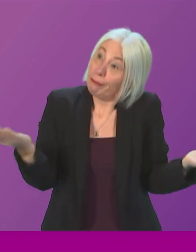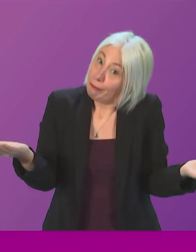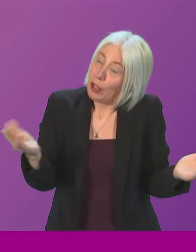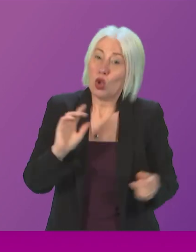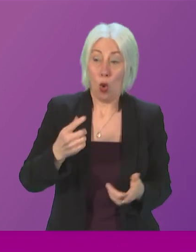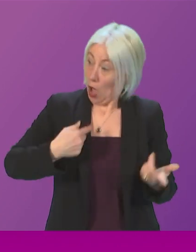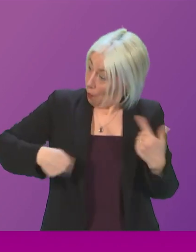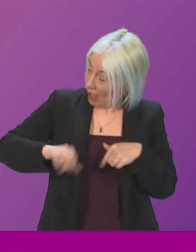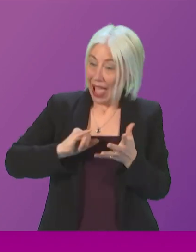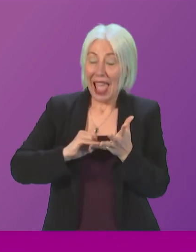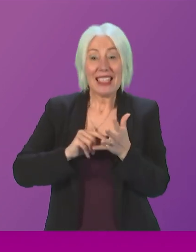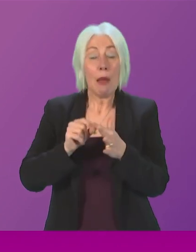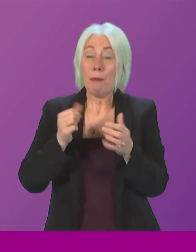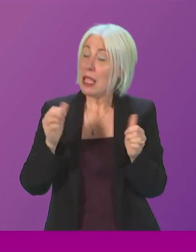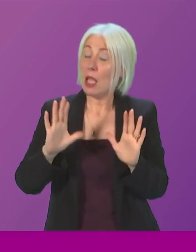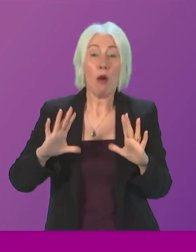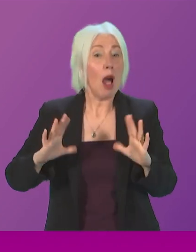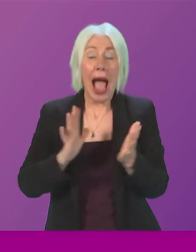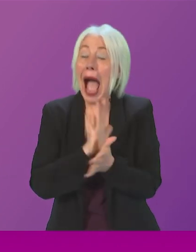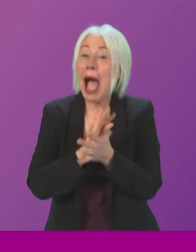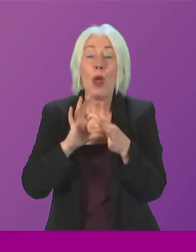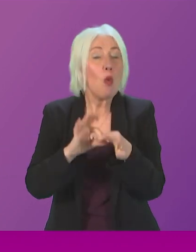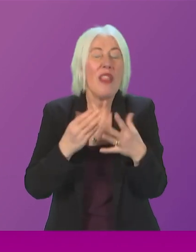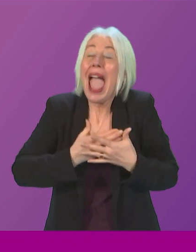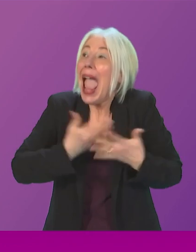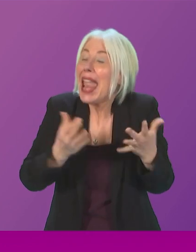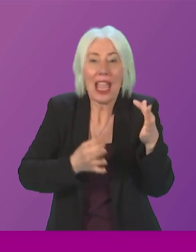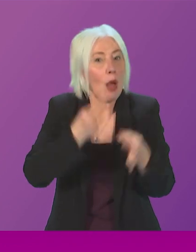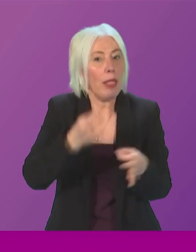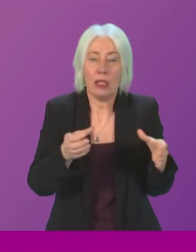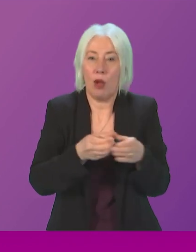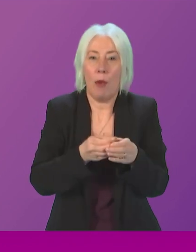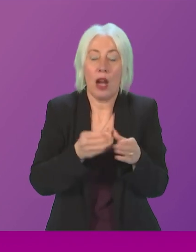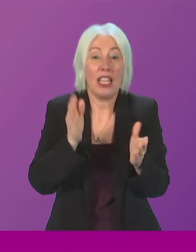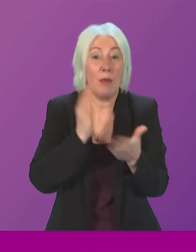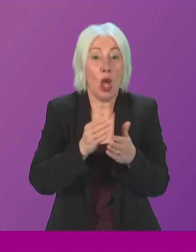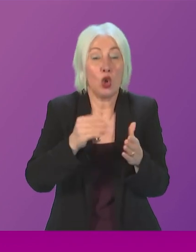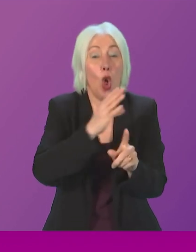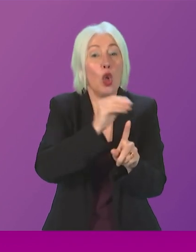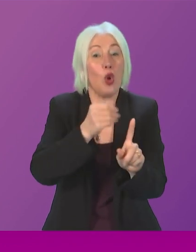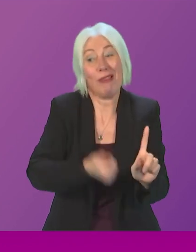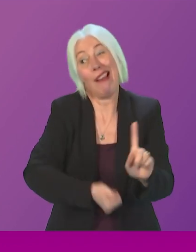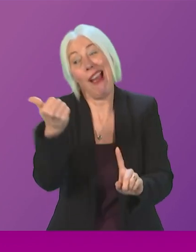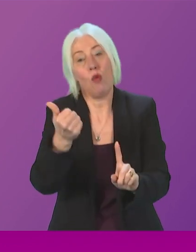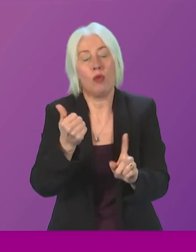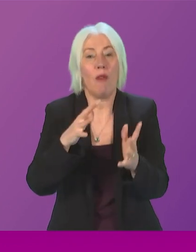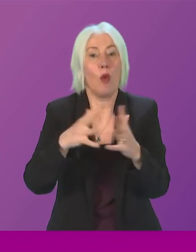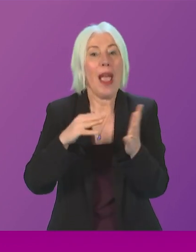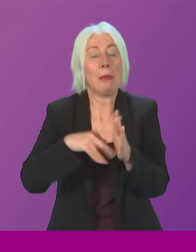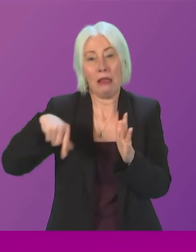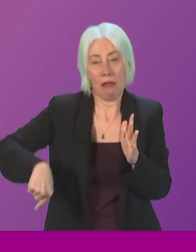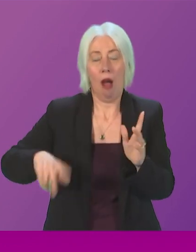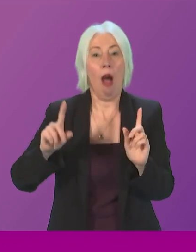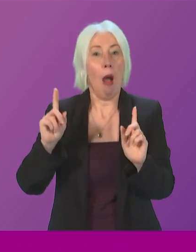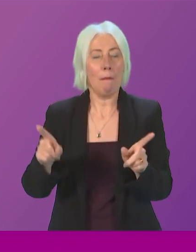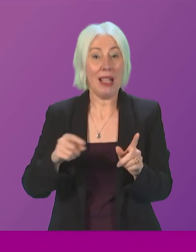to work with any political party in order to keep the Tories out of number 10. Why is he, why